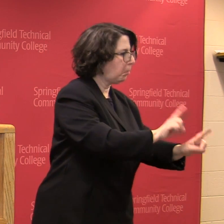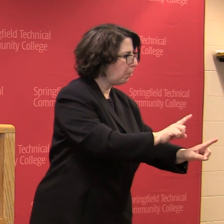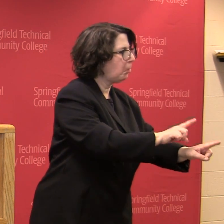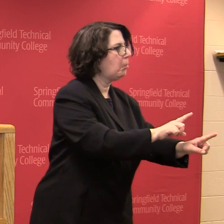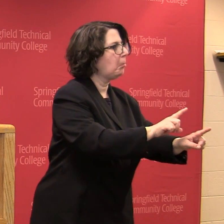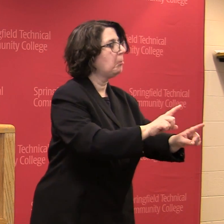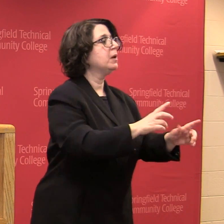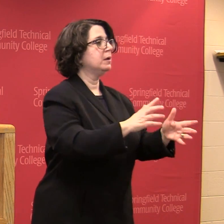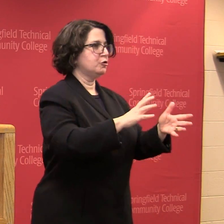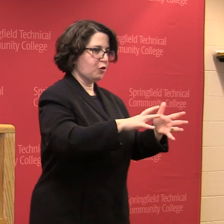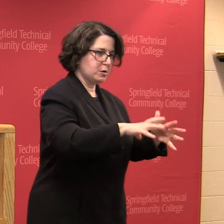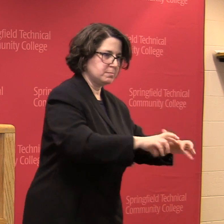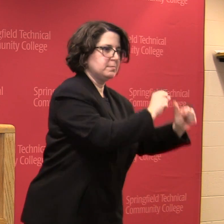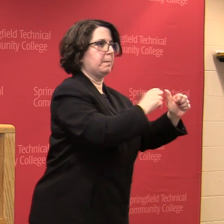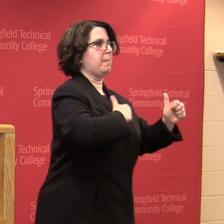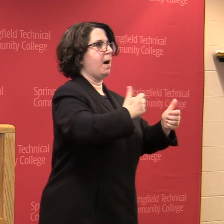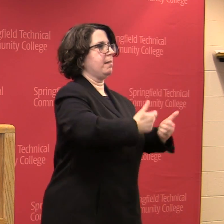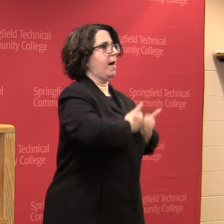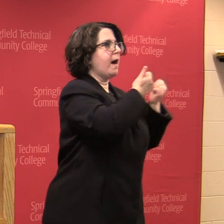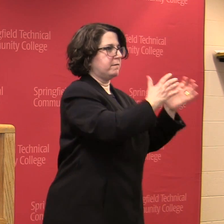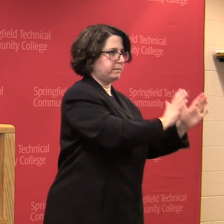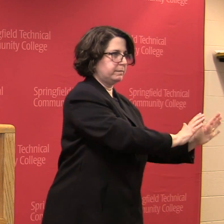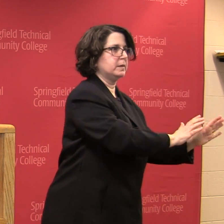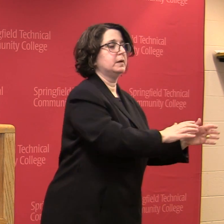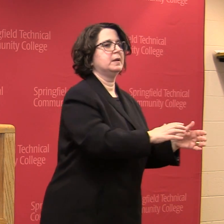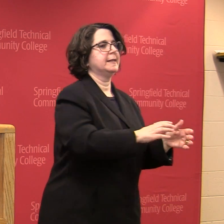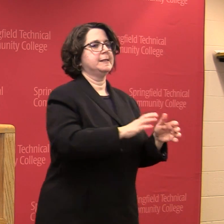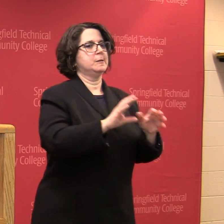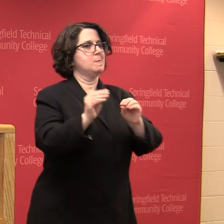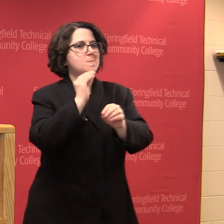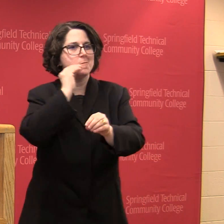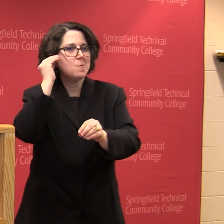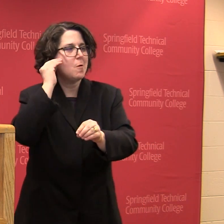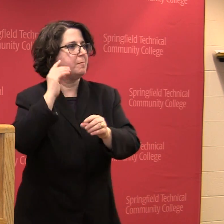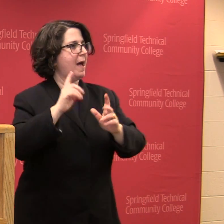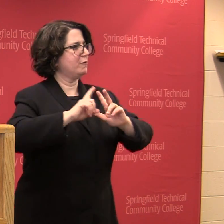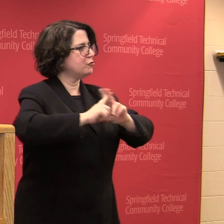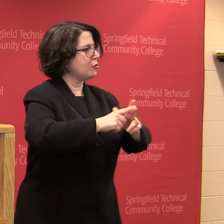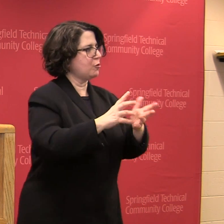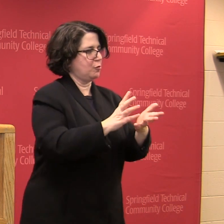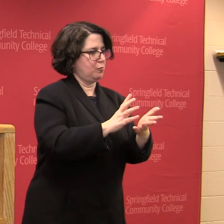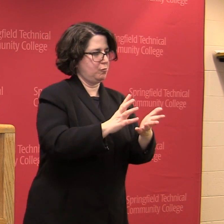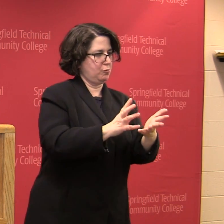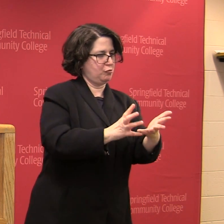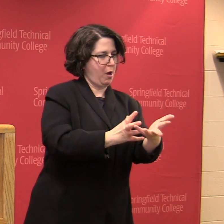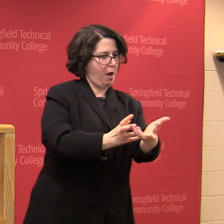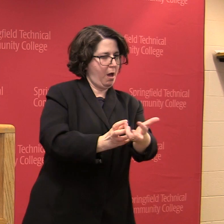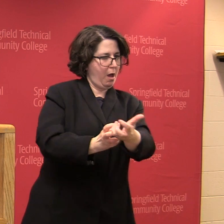no housing. I started to learn how to trust people, and I became in control of me.